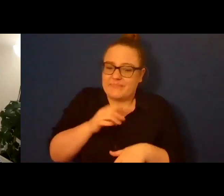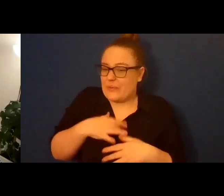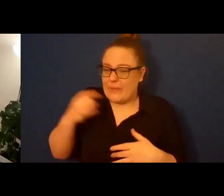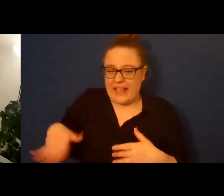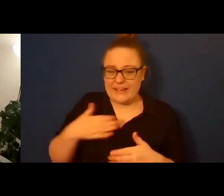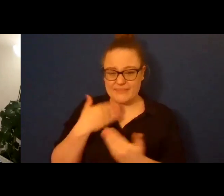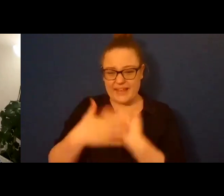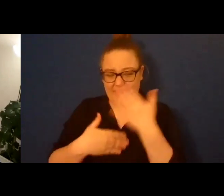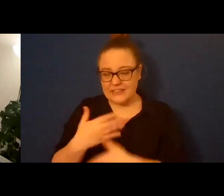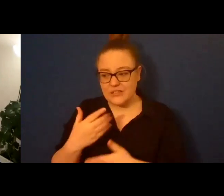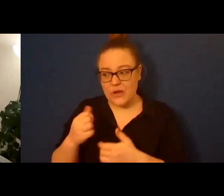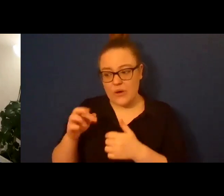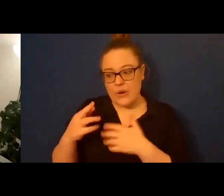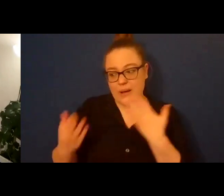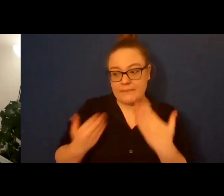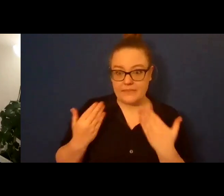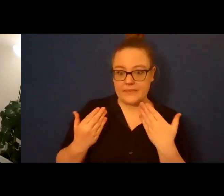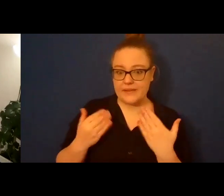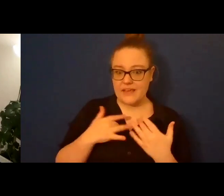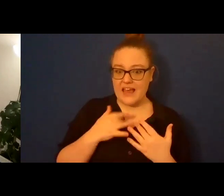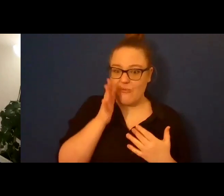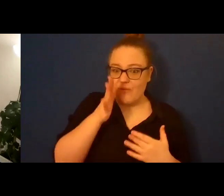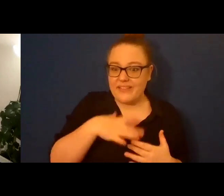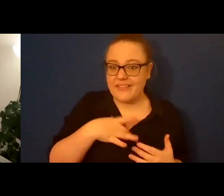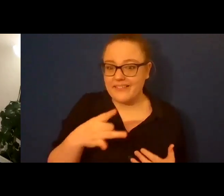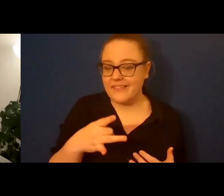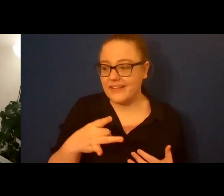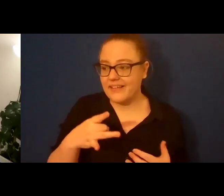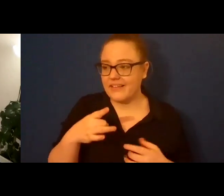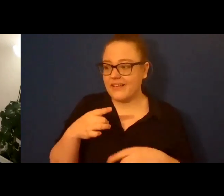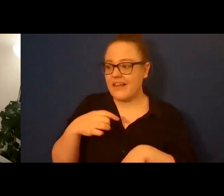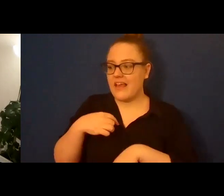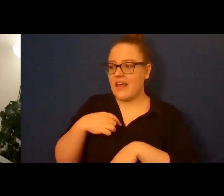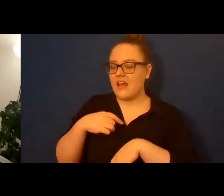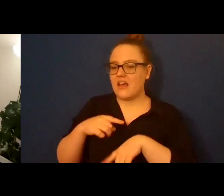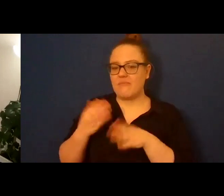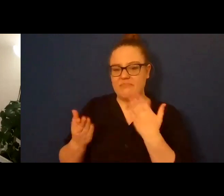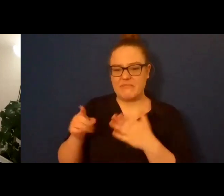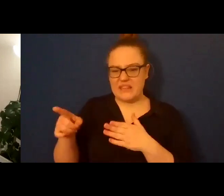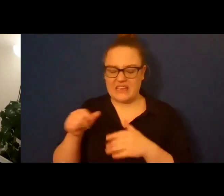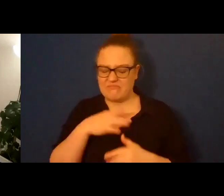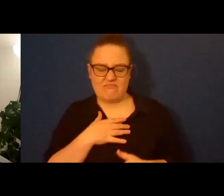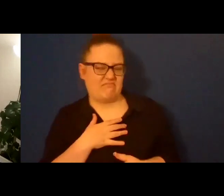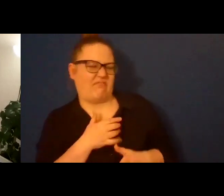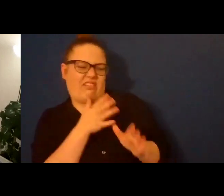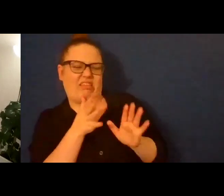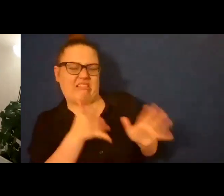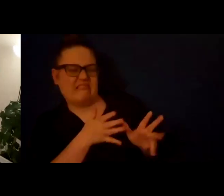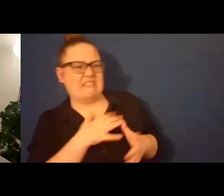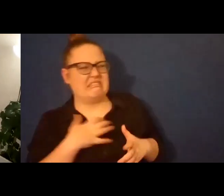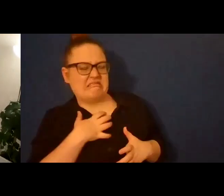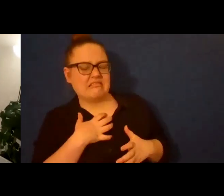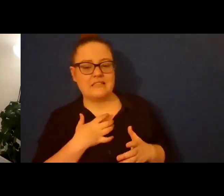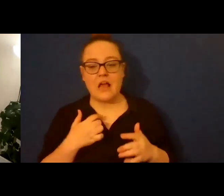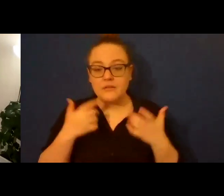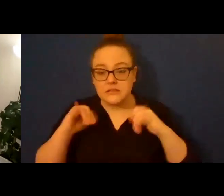would like it and find myself repulsive. Worse, that they would find me repulsive. I was still afraid of being that animal. So there's a